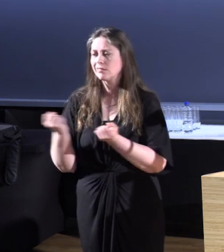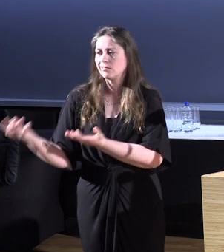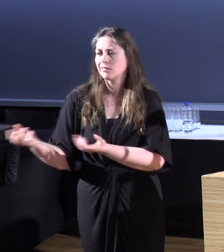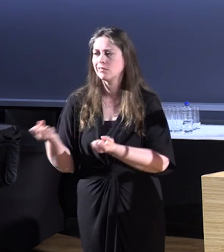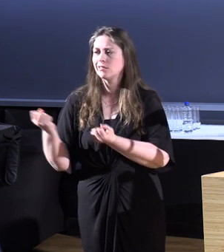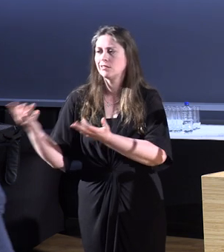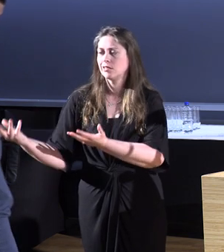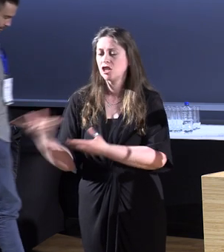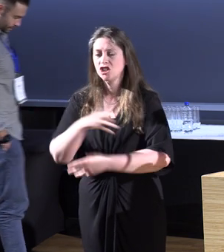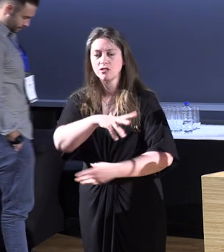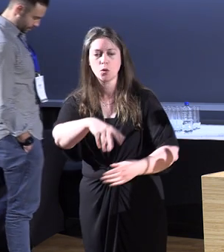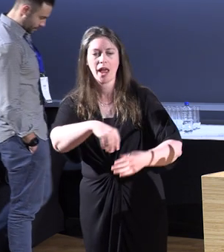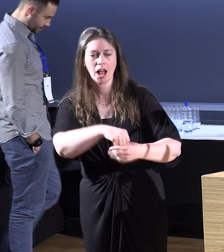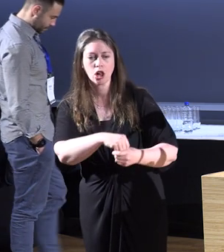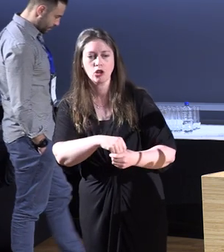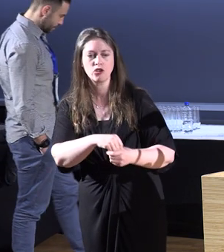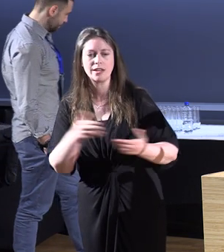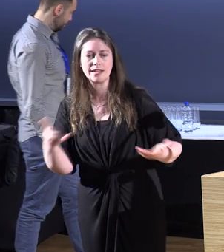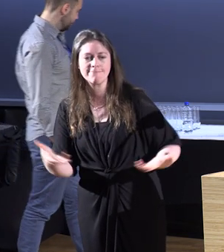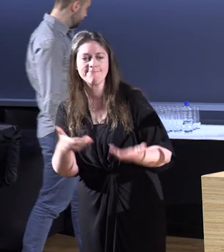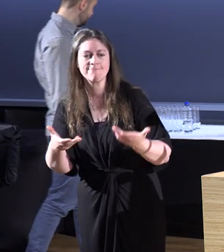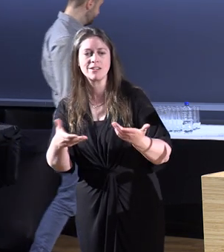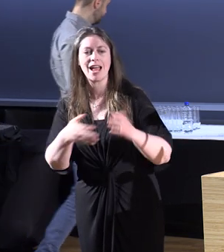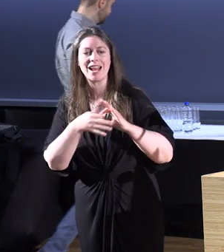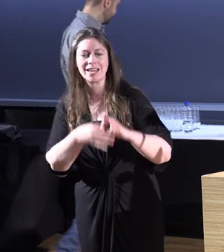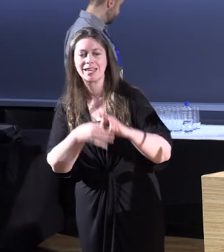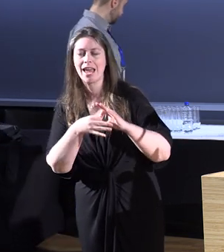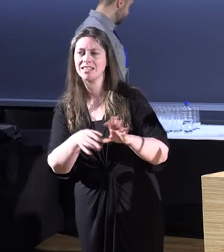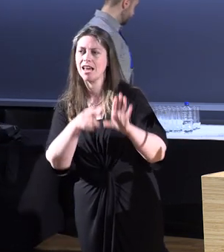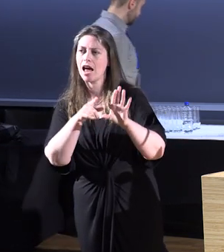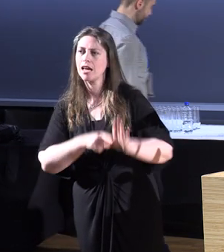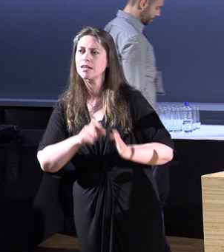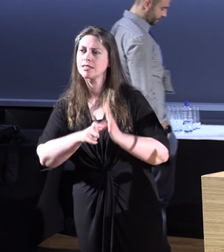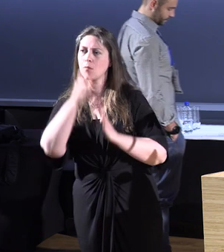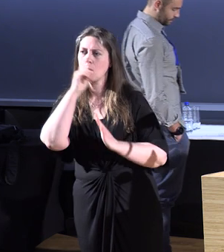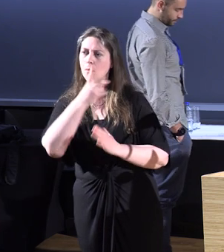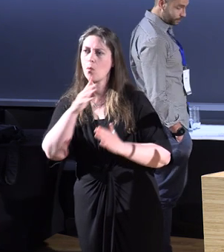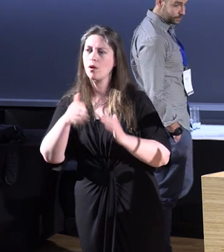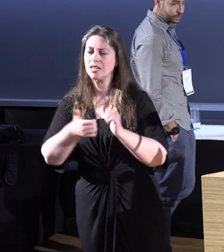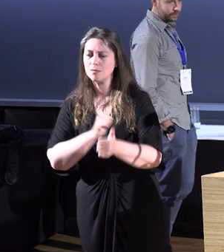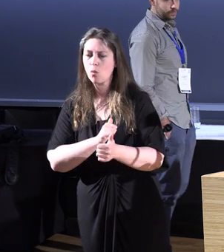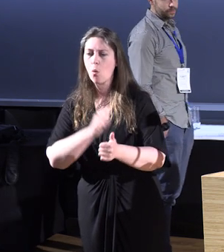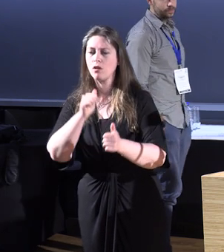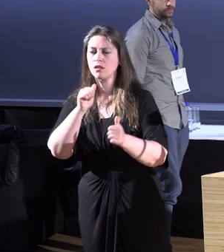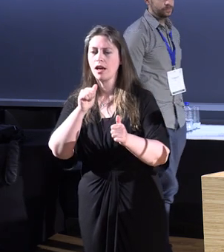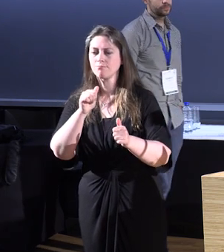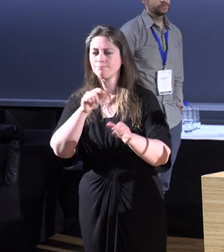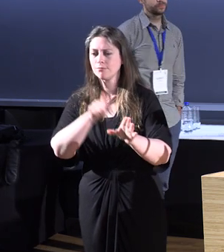include and to engage our young people with disabilities in sport at an early age?